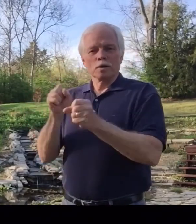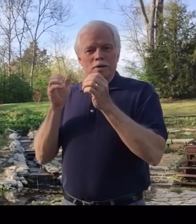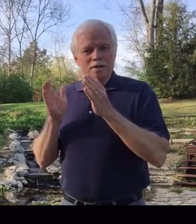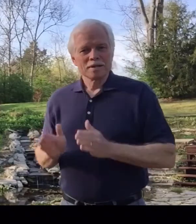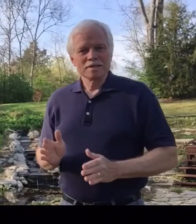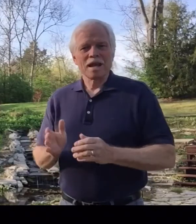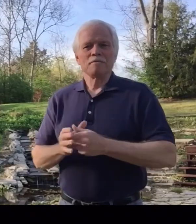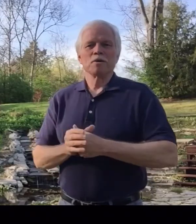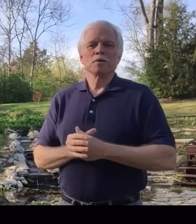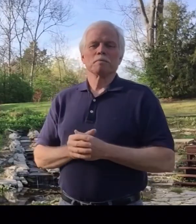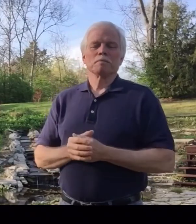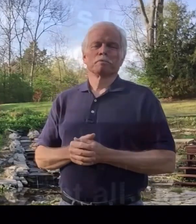Savior.